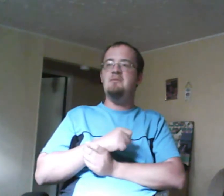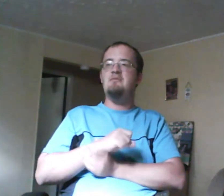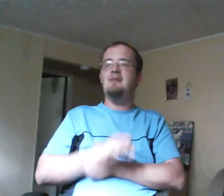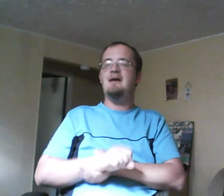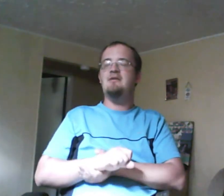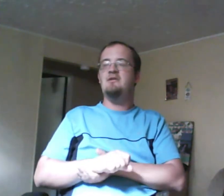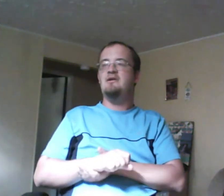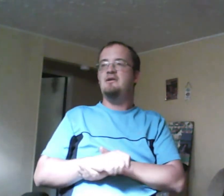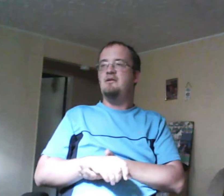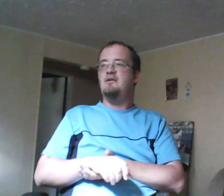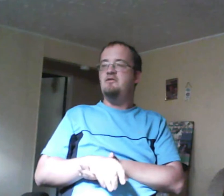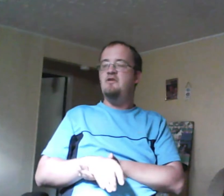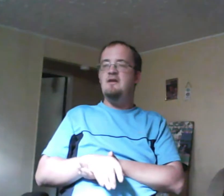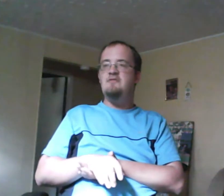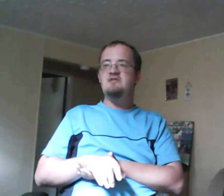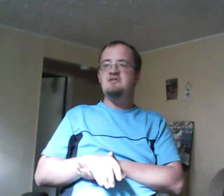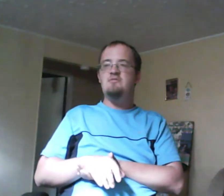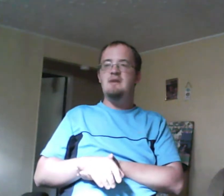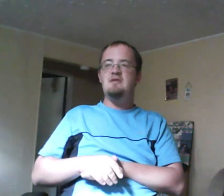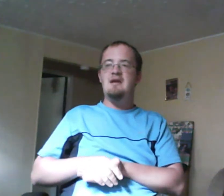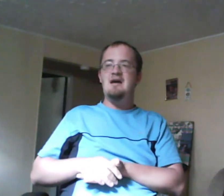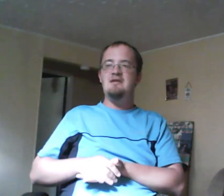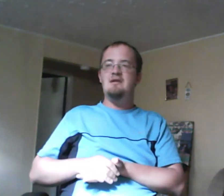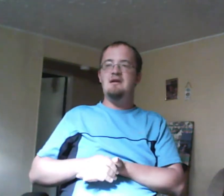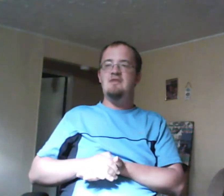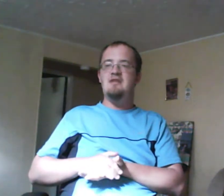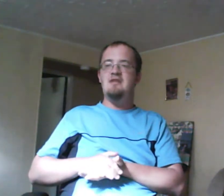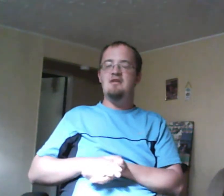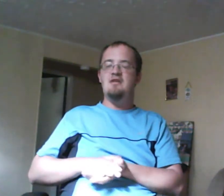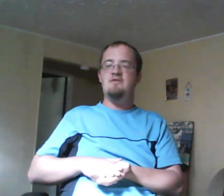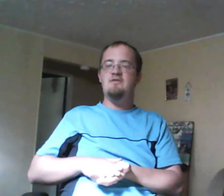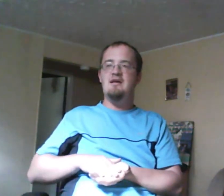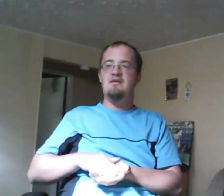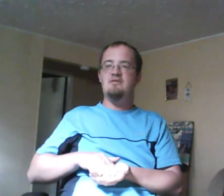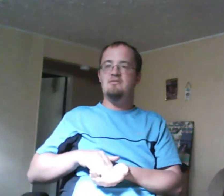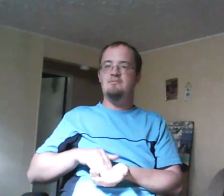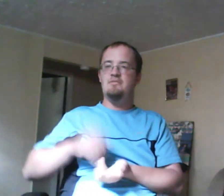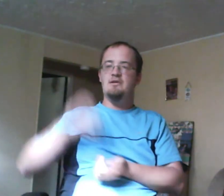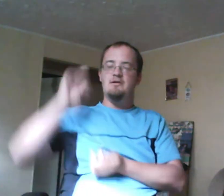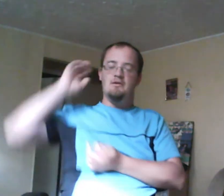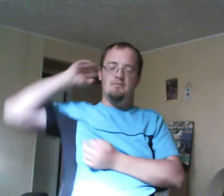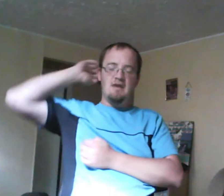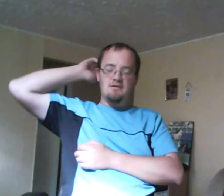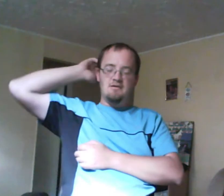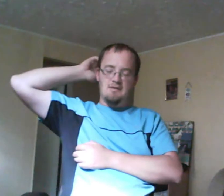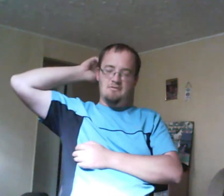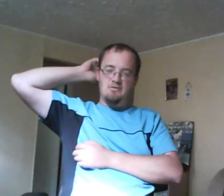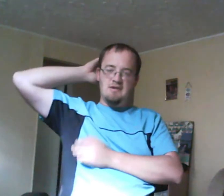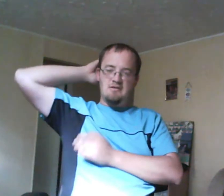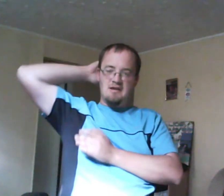Miles. Zoe unfortunately gets raped at a thing, at the Hollingsworth House by Luke Baker and an